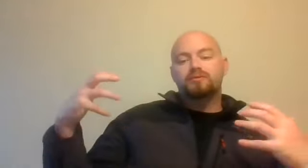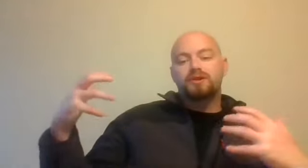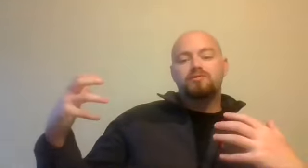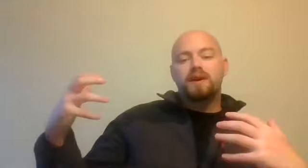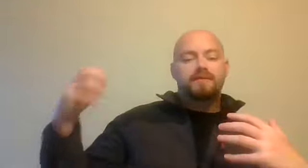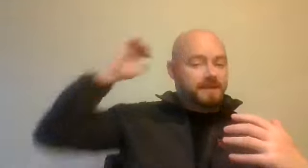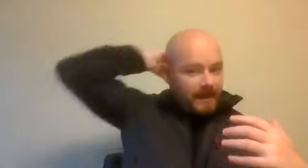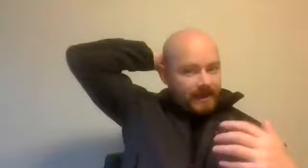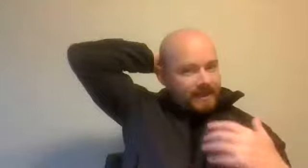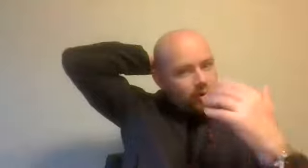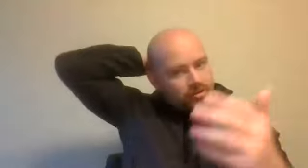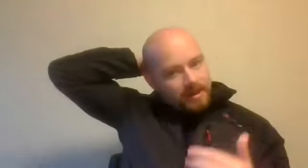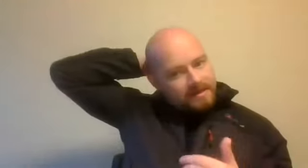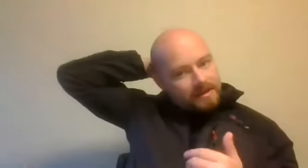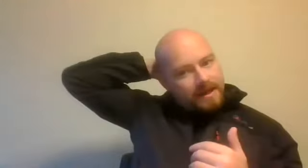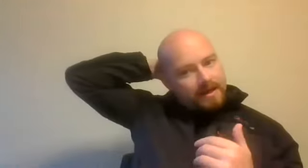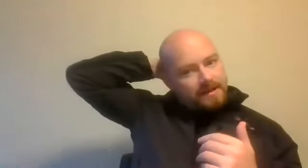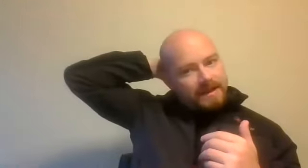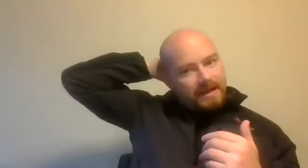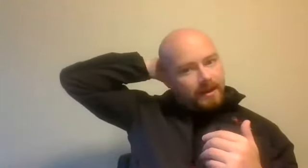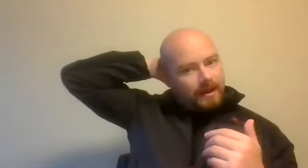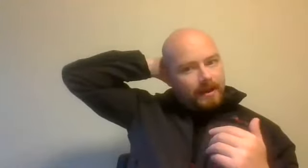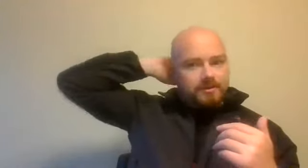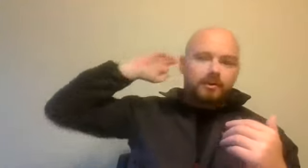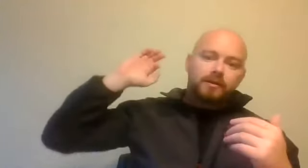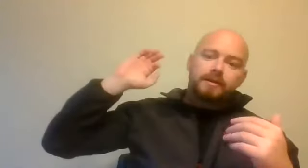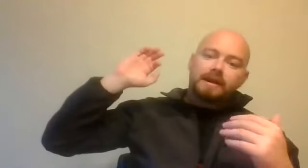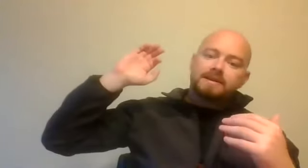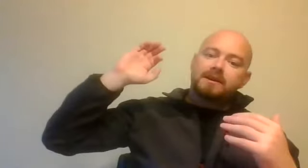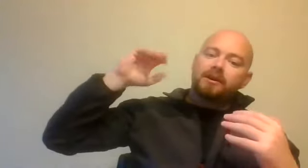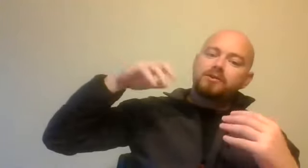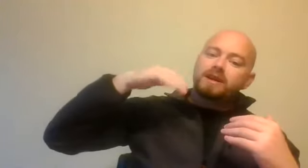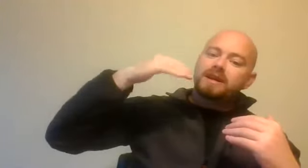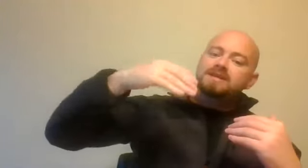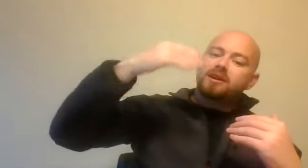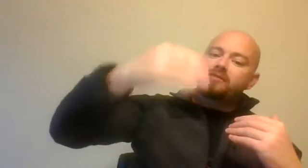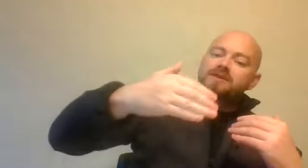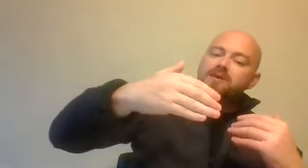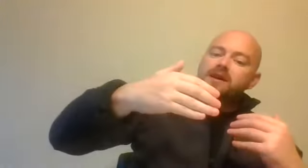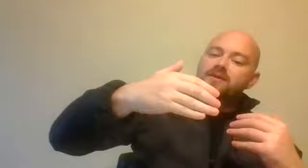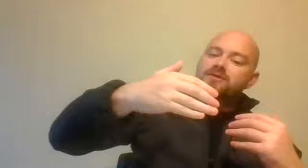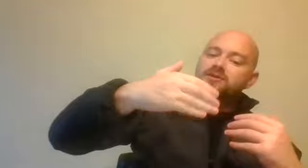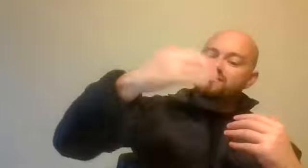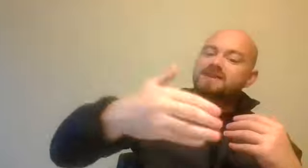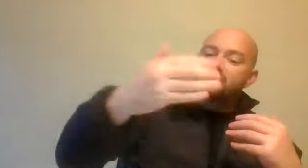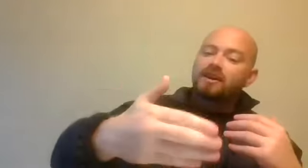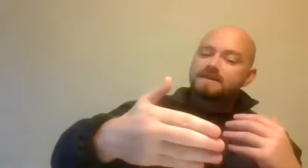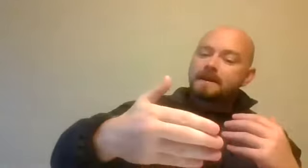there's a huge benefit. Ego sometimes a little bit can come into that as well. So that is the guy who engages in high risk behaviours such as physical violence